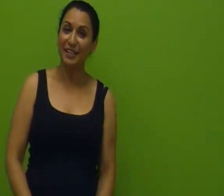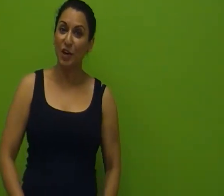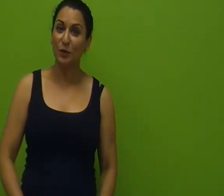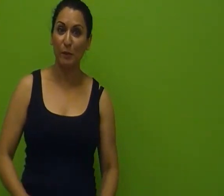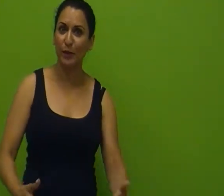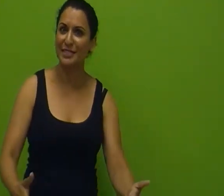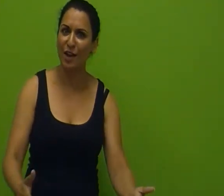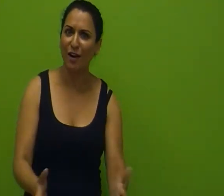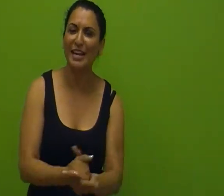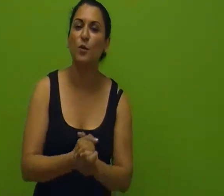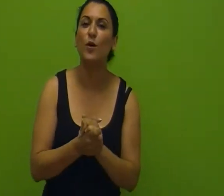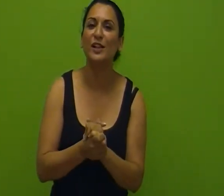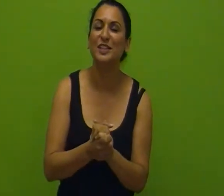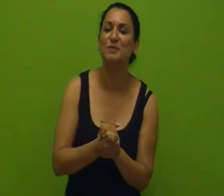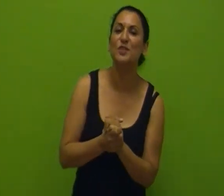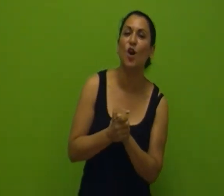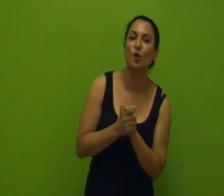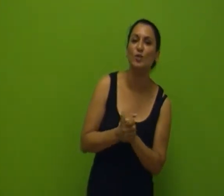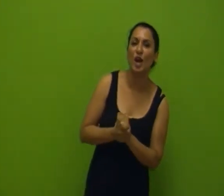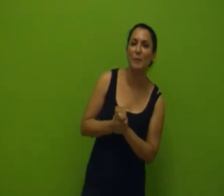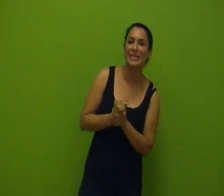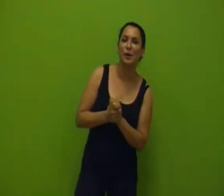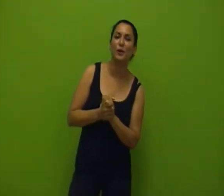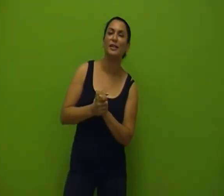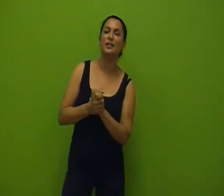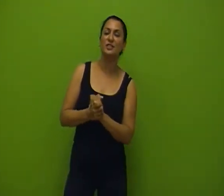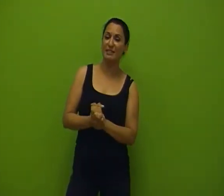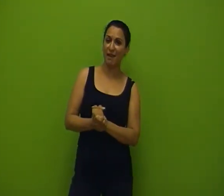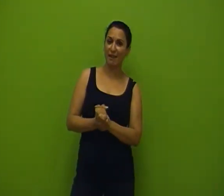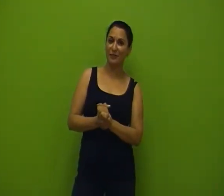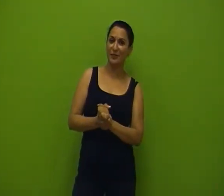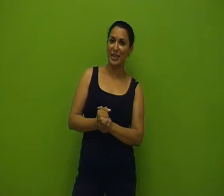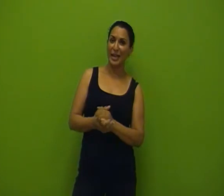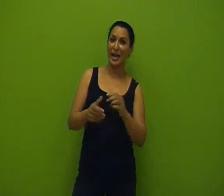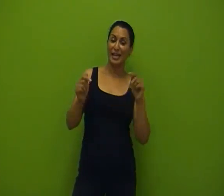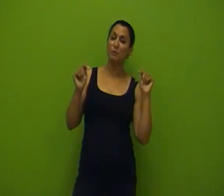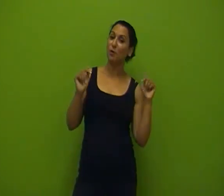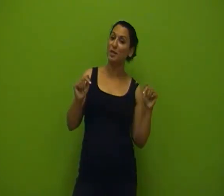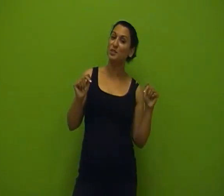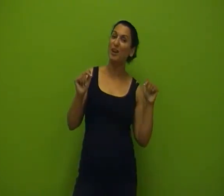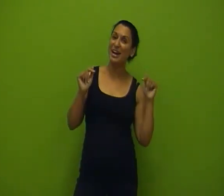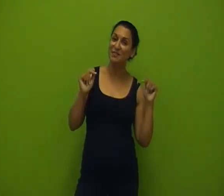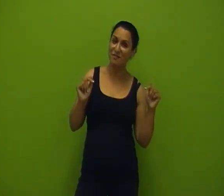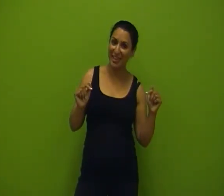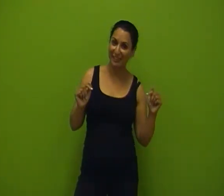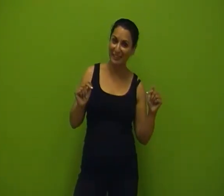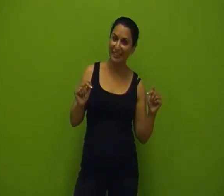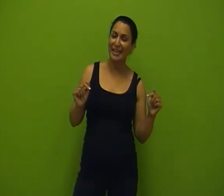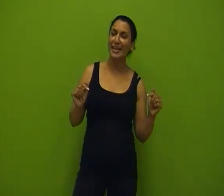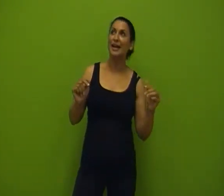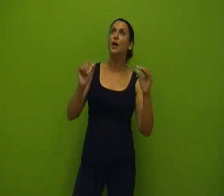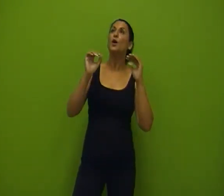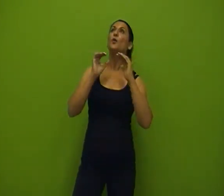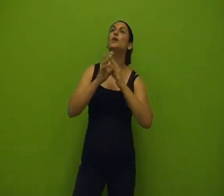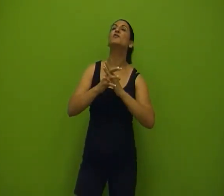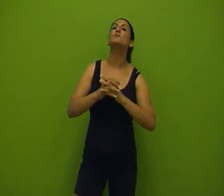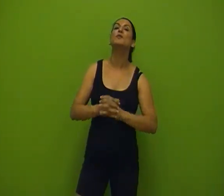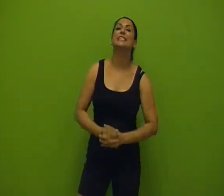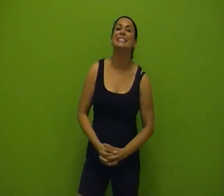Hello, I am Princey Hart and welcome to the Home Shopping Network. Today, I am going to unveil one of the most